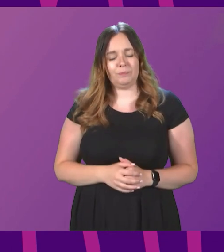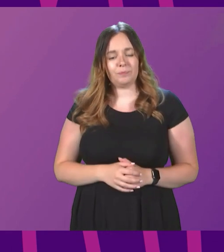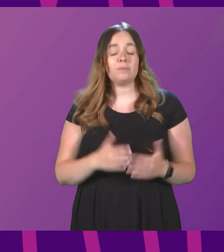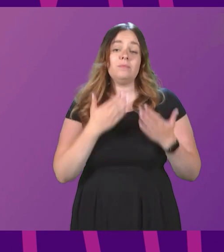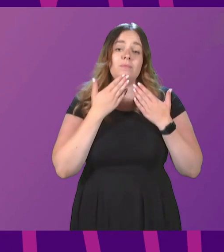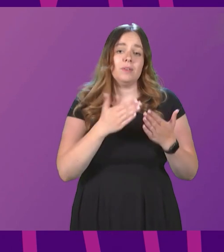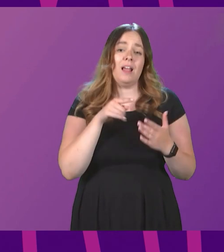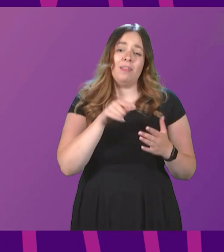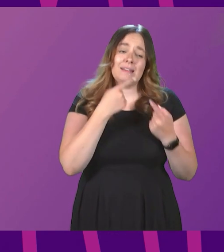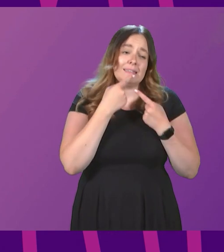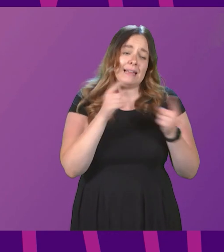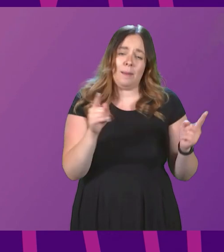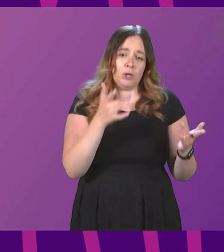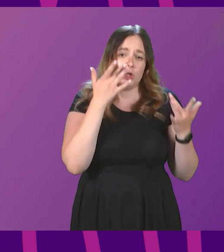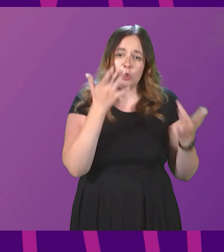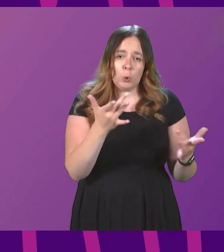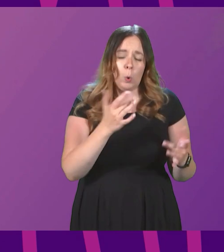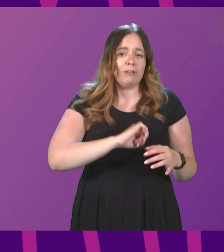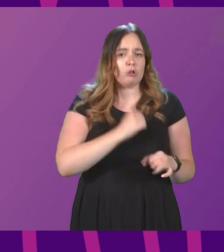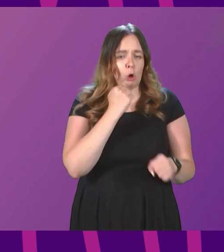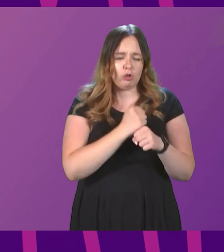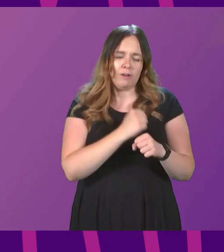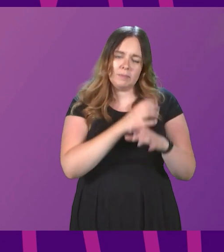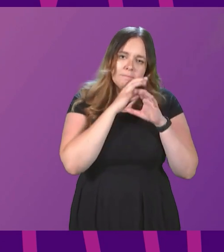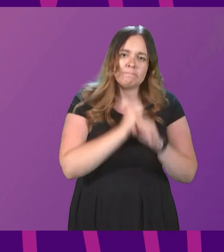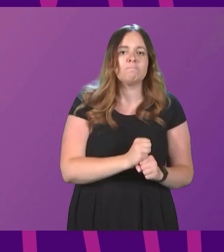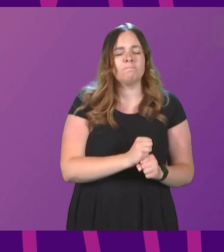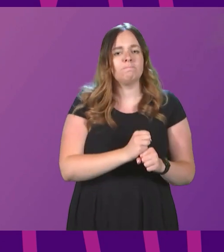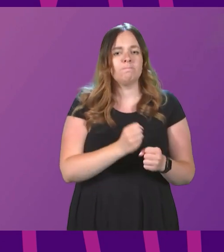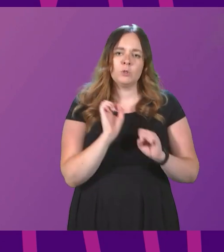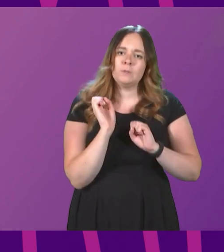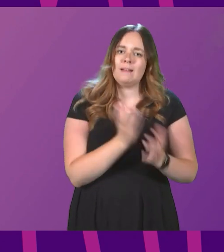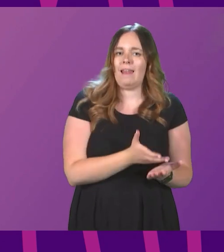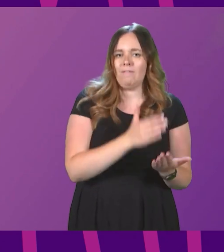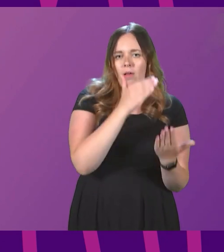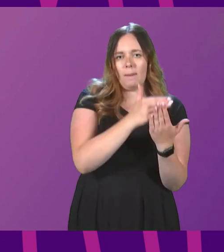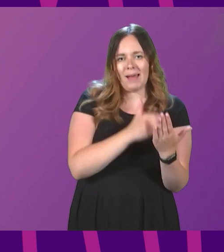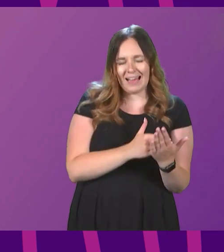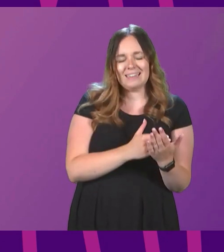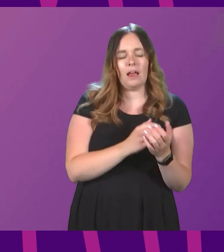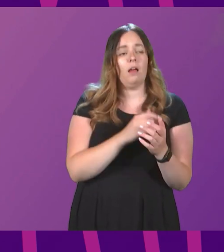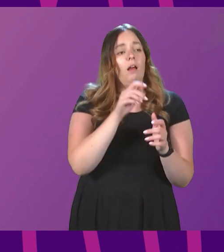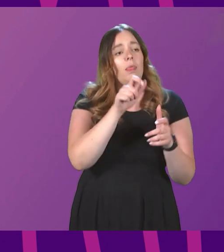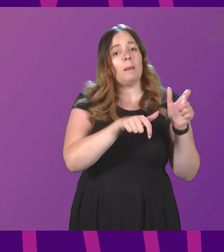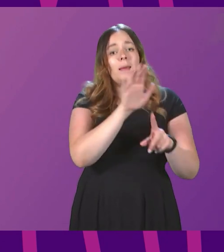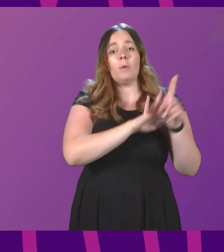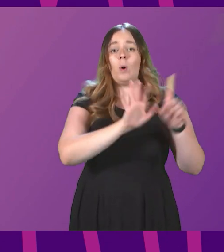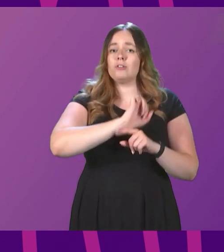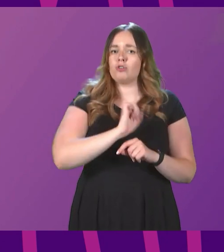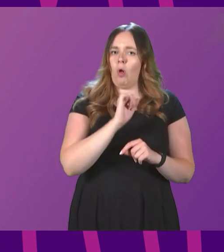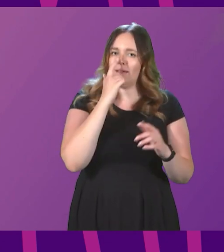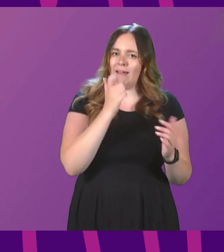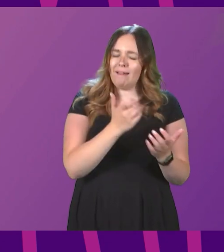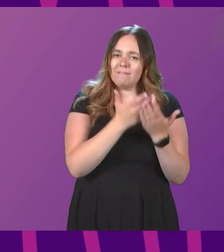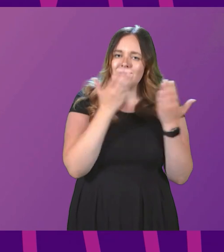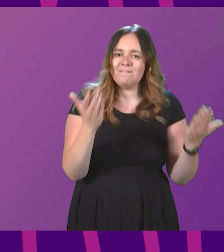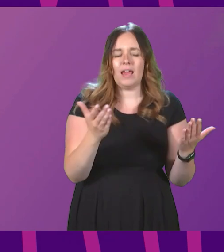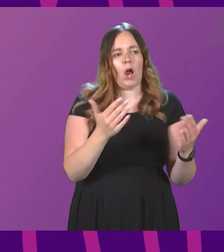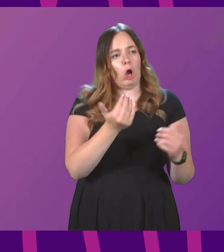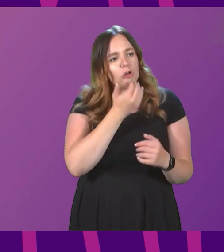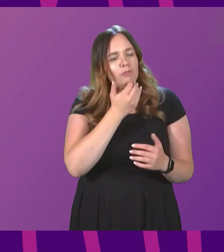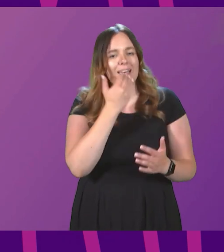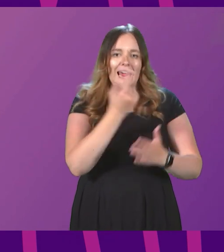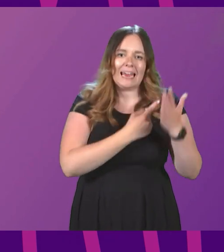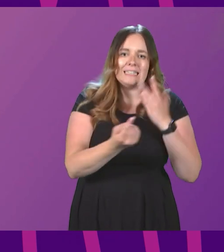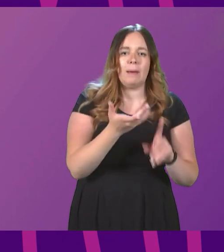This statement proves beyond doubt the Scottish government is committed to deliver on its democratic mandate and give the people of Scotland the opportunity to build a fairer, greener, independent nation.